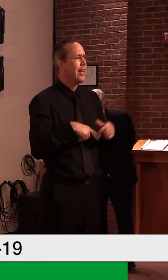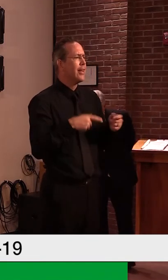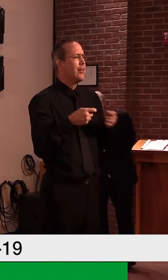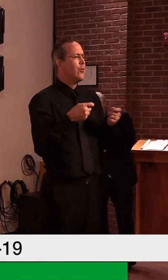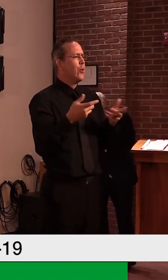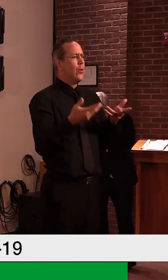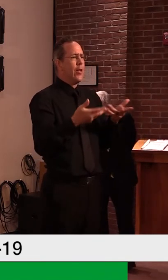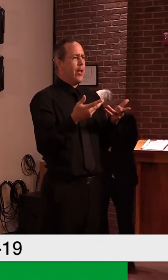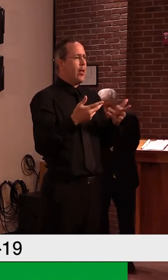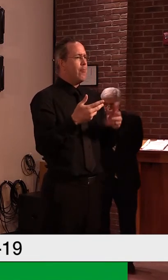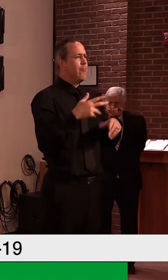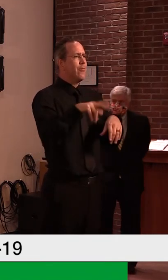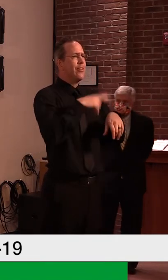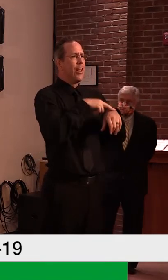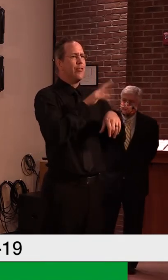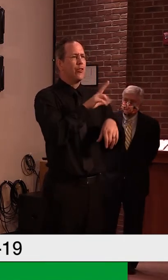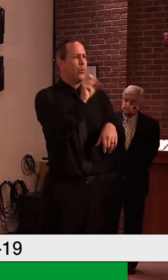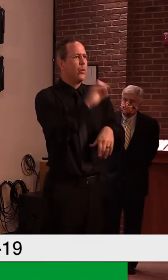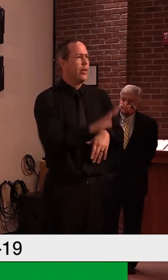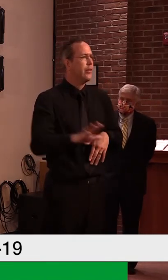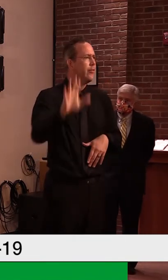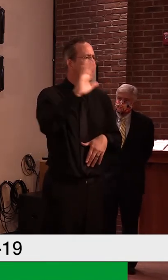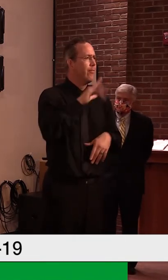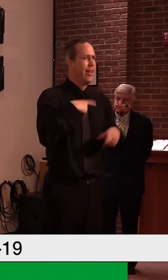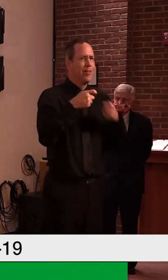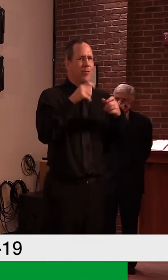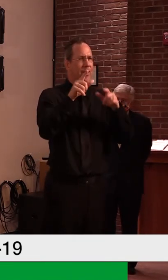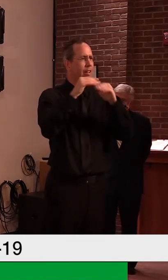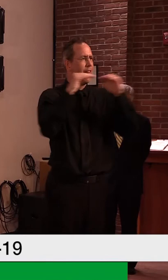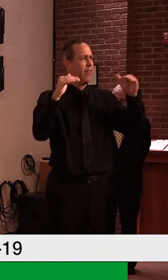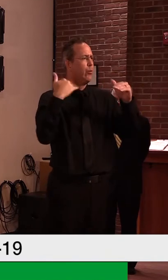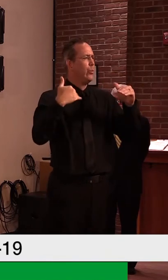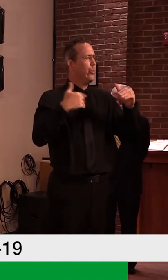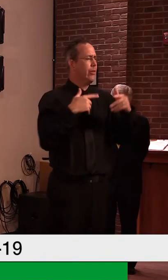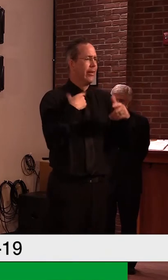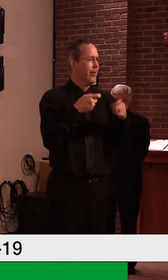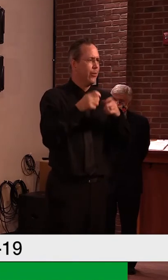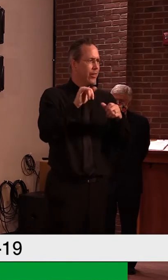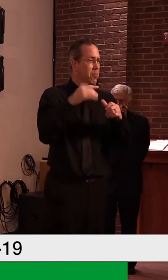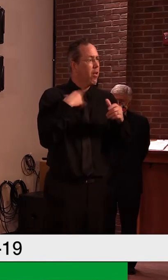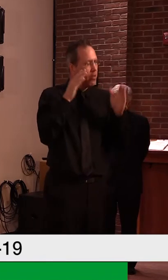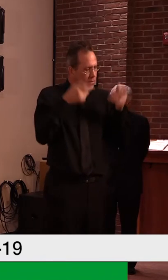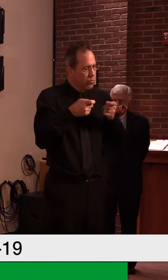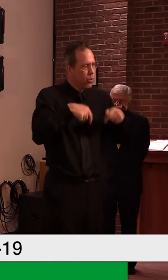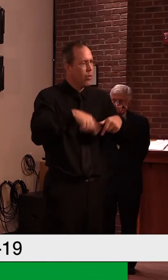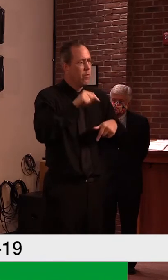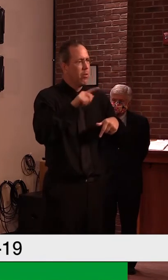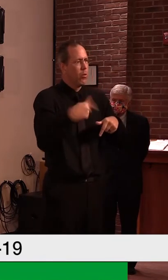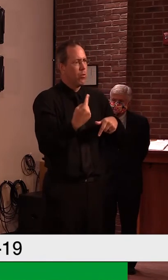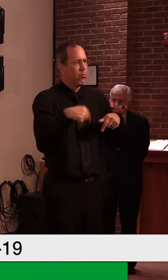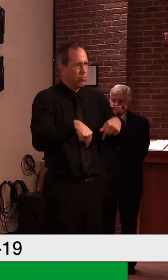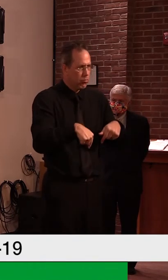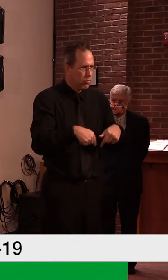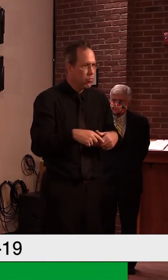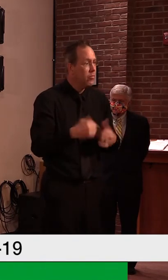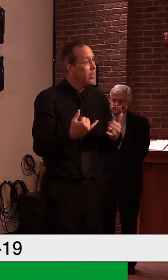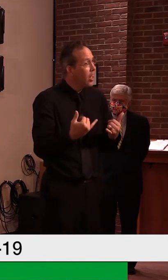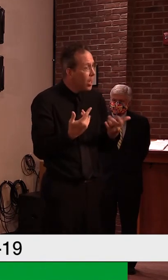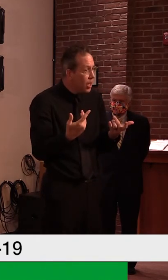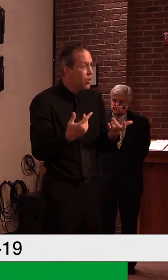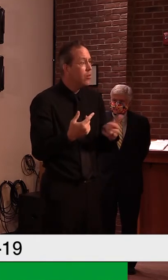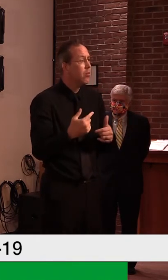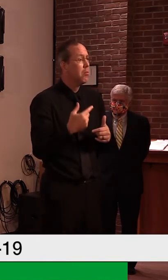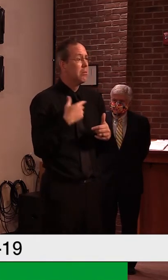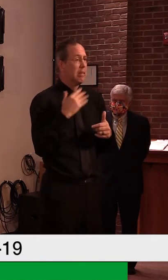So, um, it's a, it's a good question. Uh, but at this point in time today, I feel confident, uh, that we're, we're all set for the